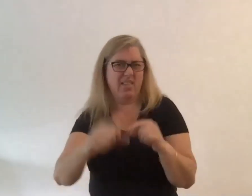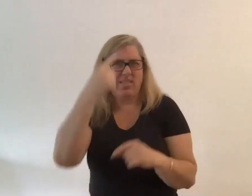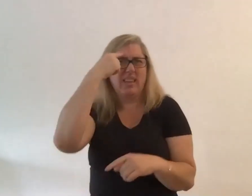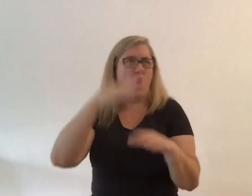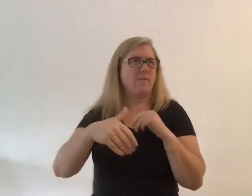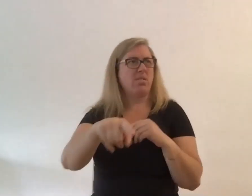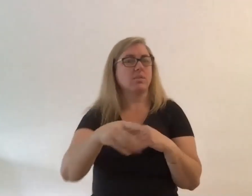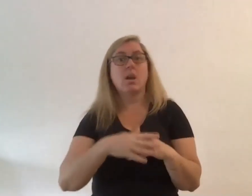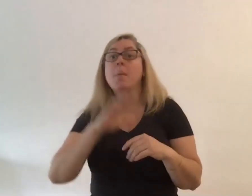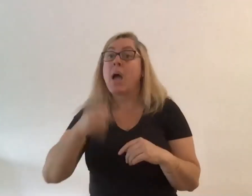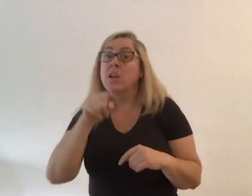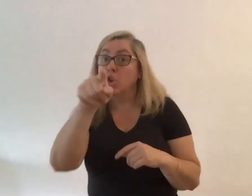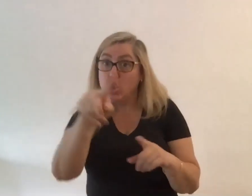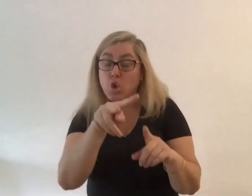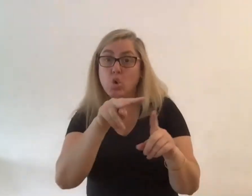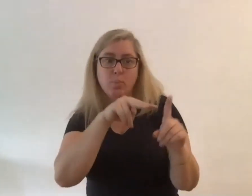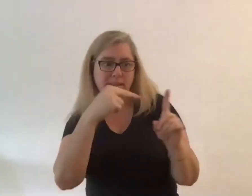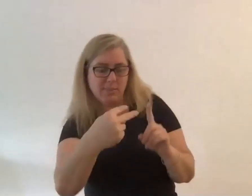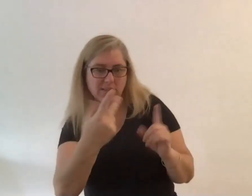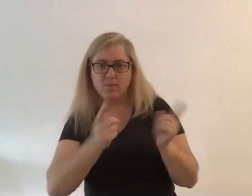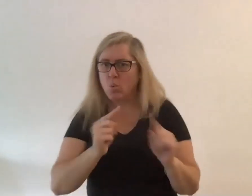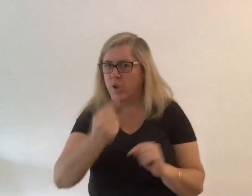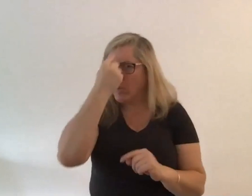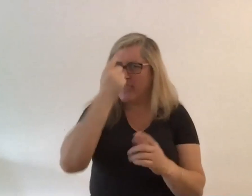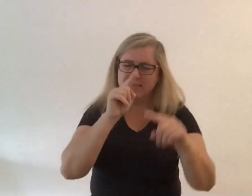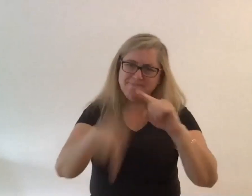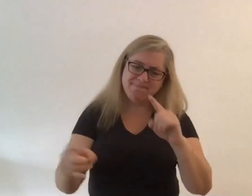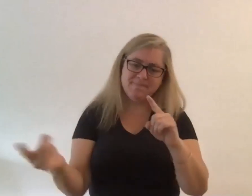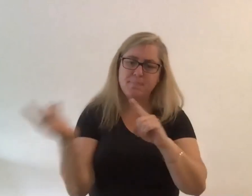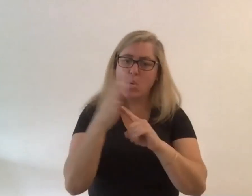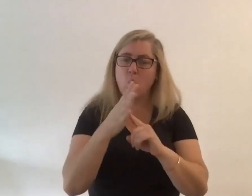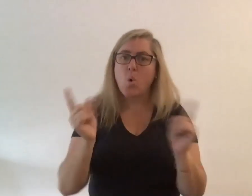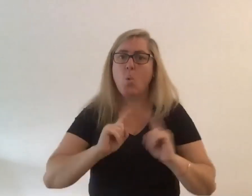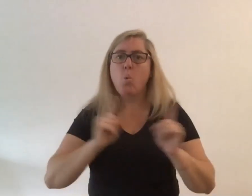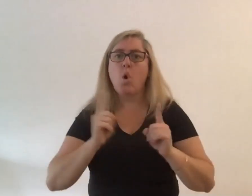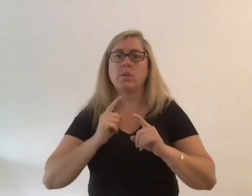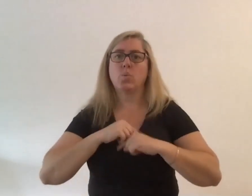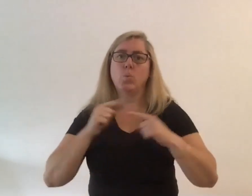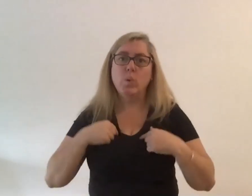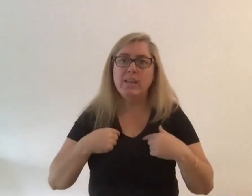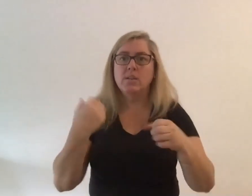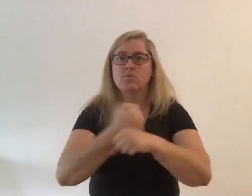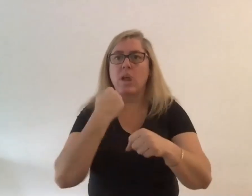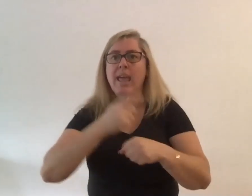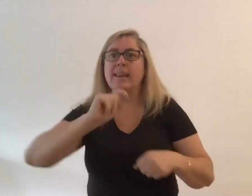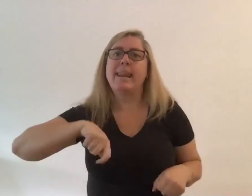perspective is is crucial in whatever we could create next um yeah